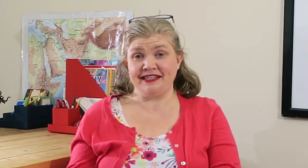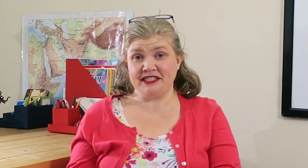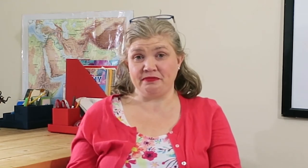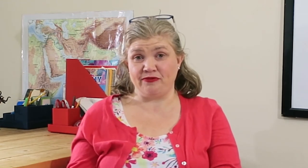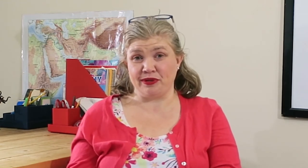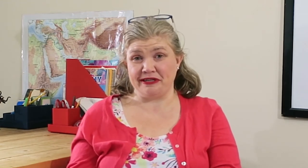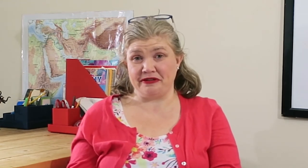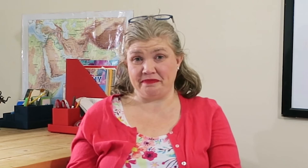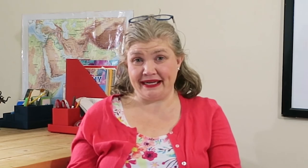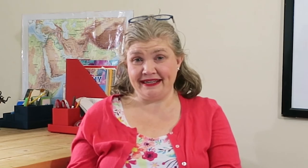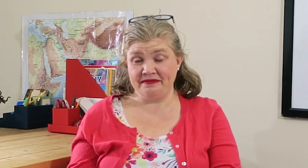is before I go to bed.